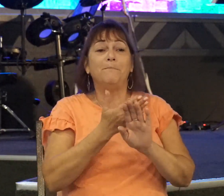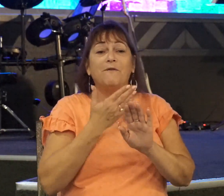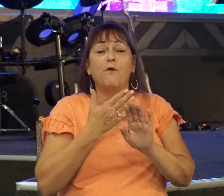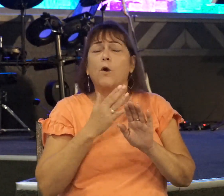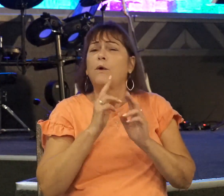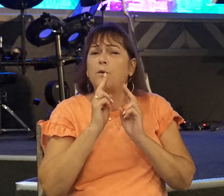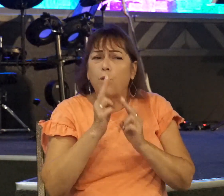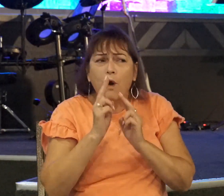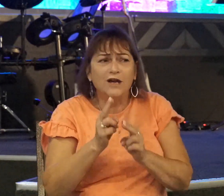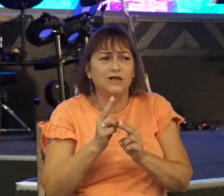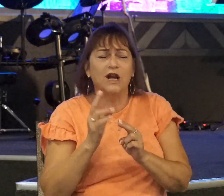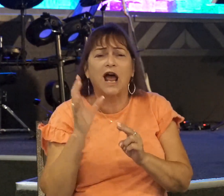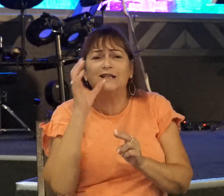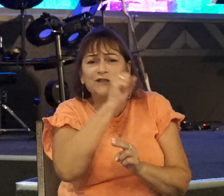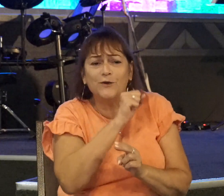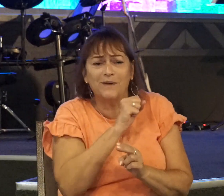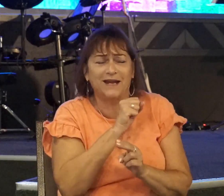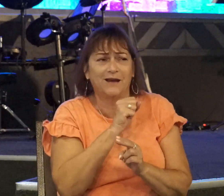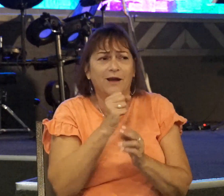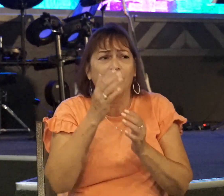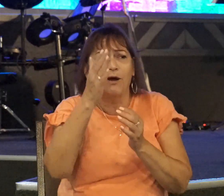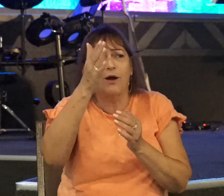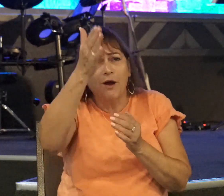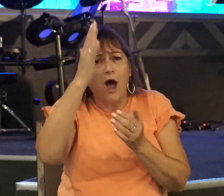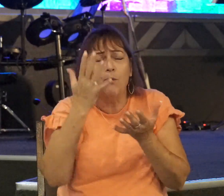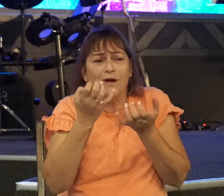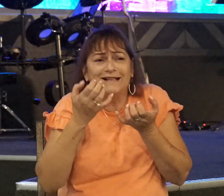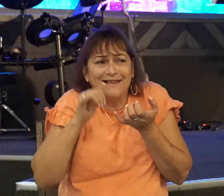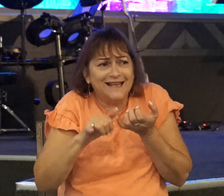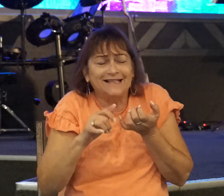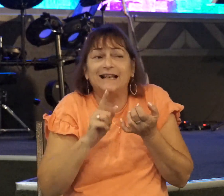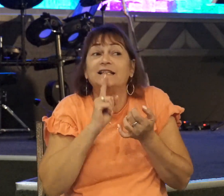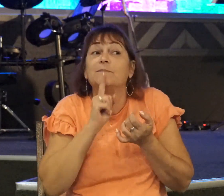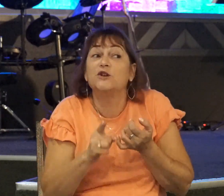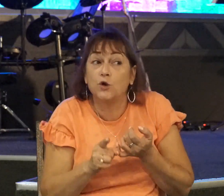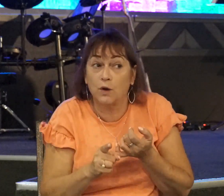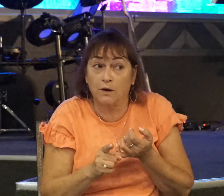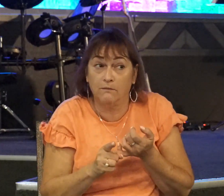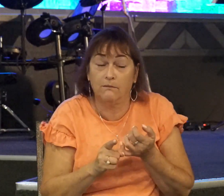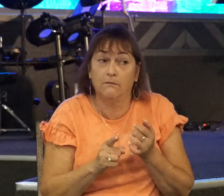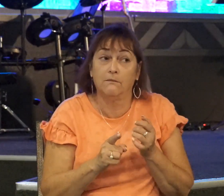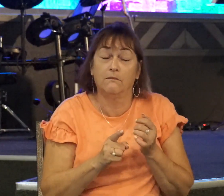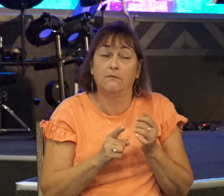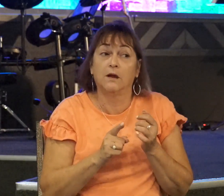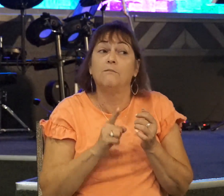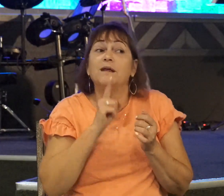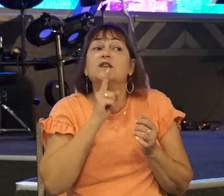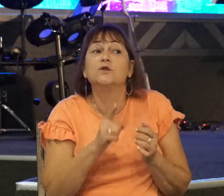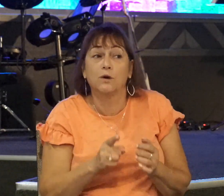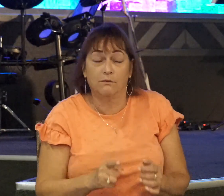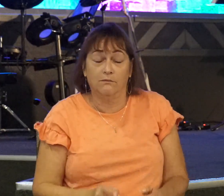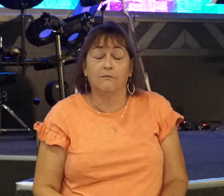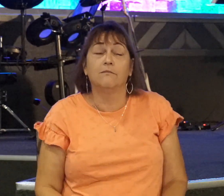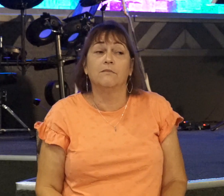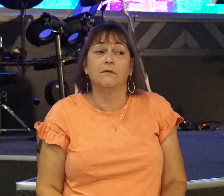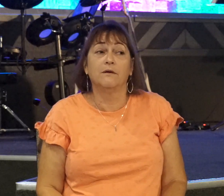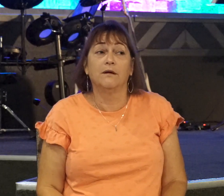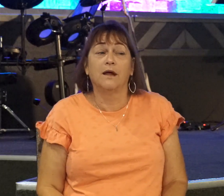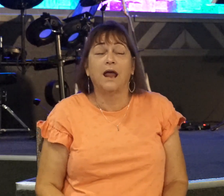in assuming this is what God wants. Let's make sure. Let's make sure. And what a wise thing to do.